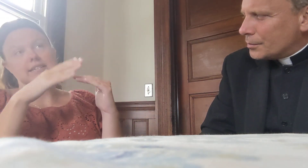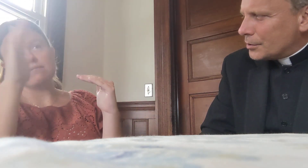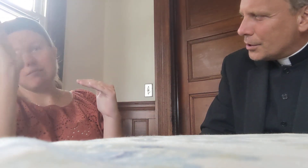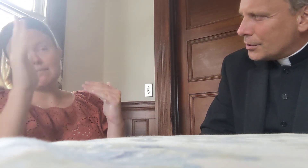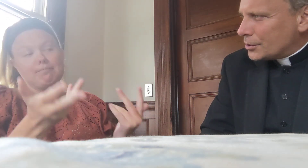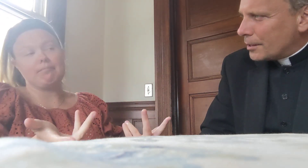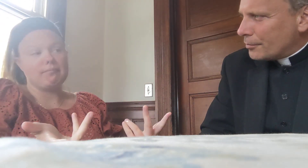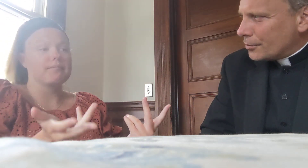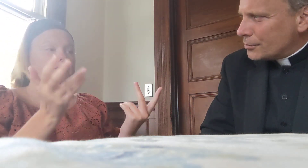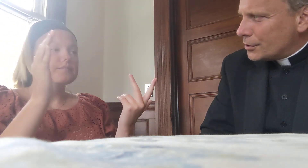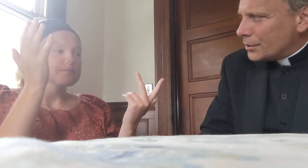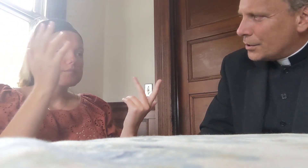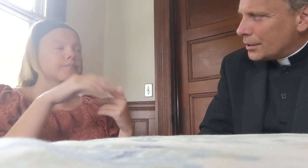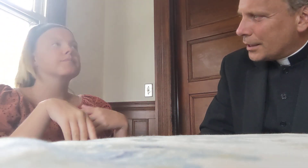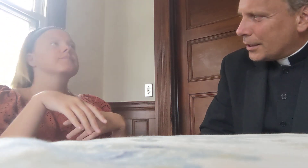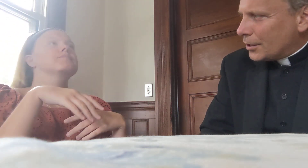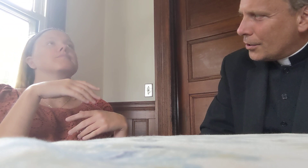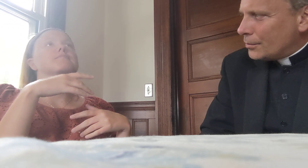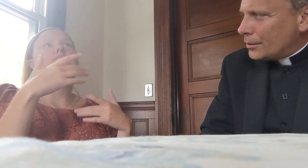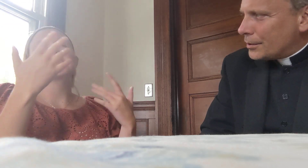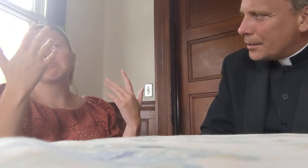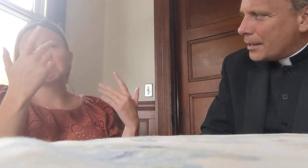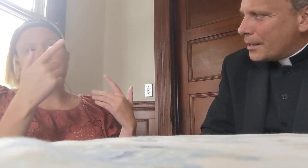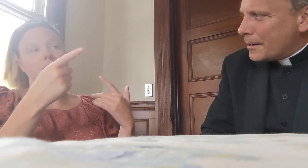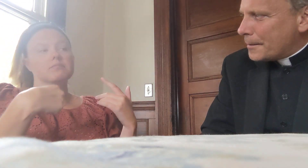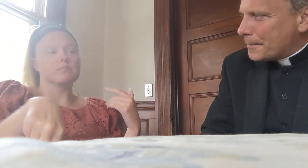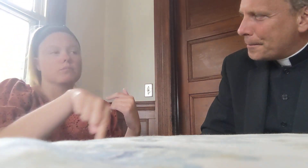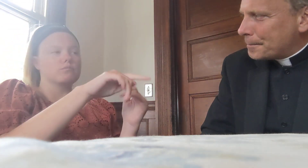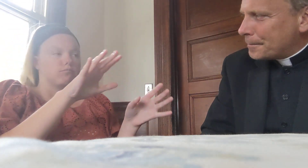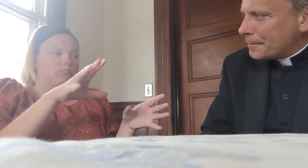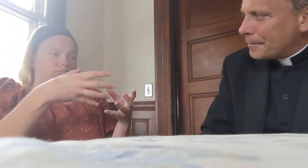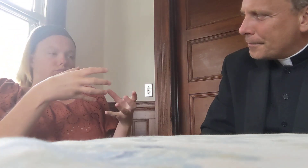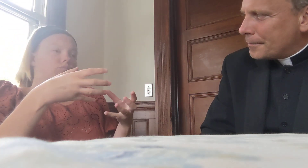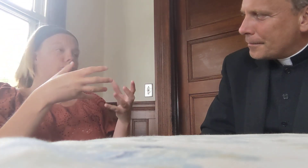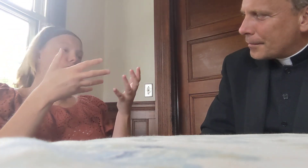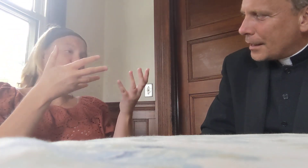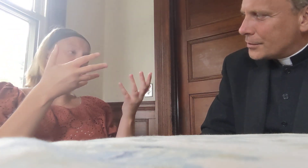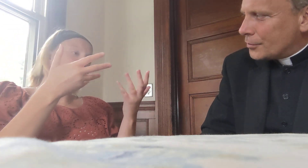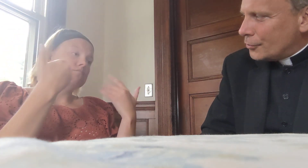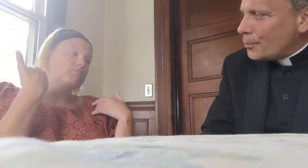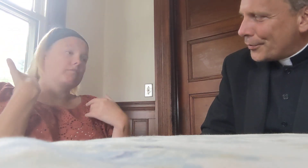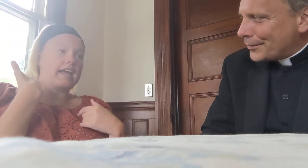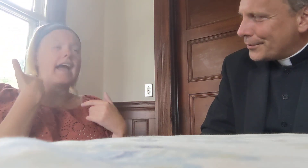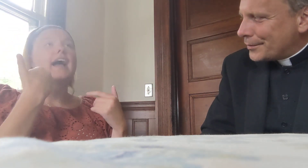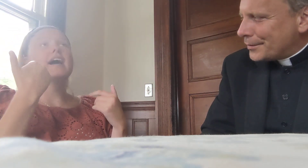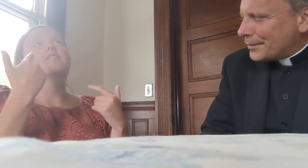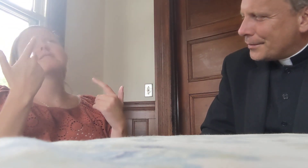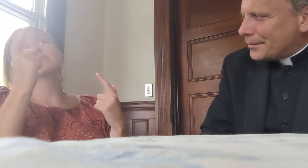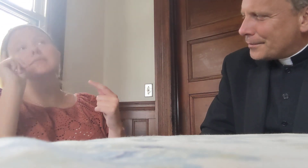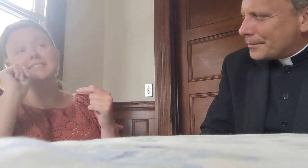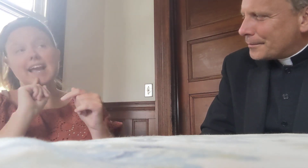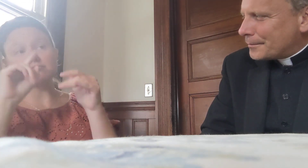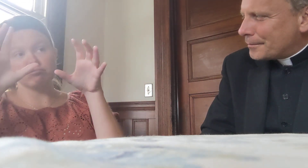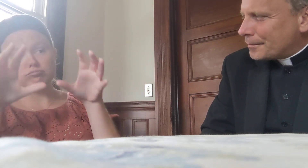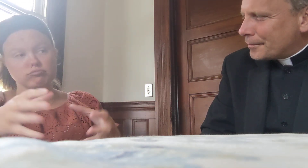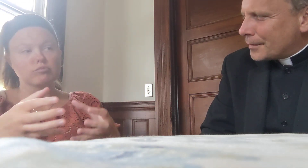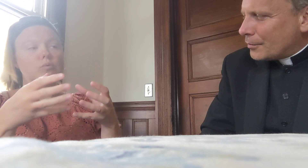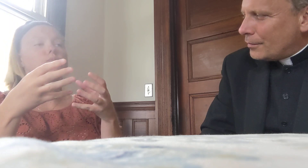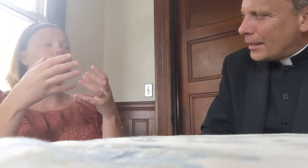some adult chaperones, they go, um, as a group, we've